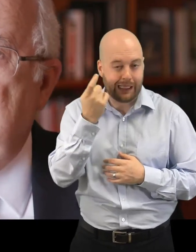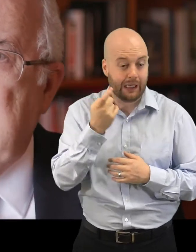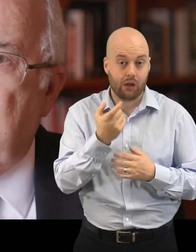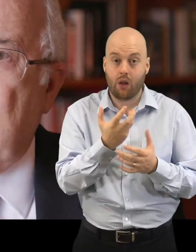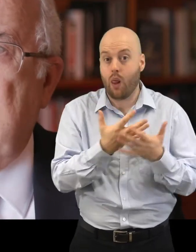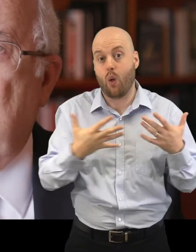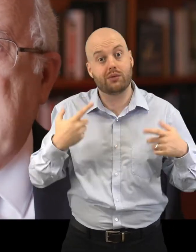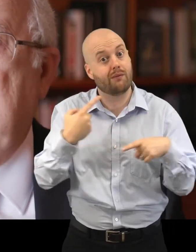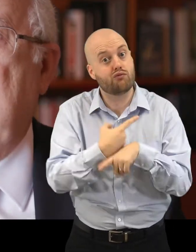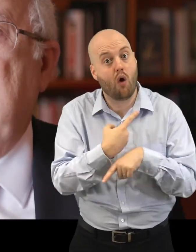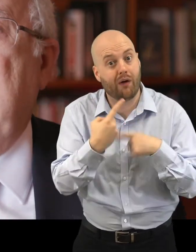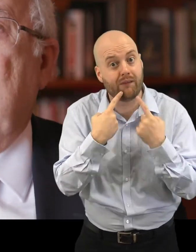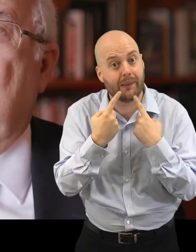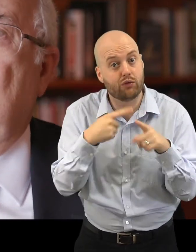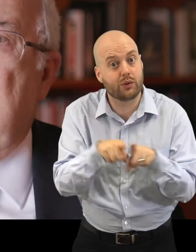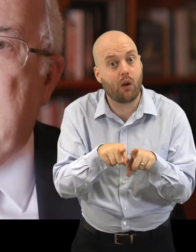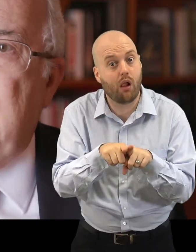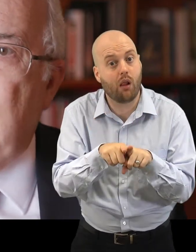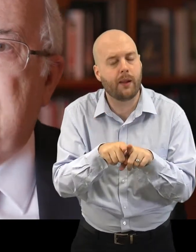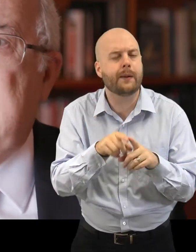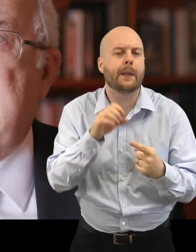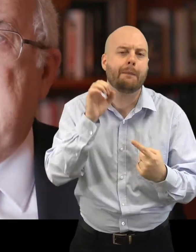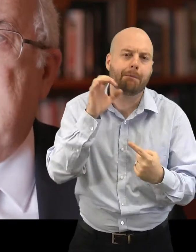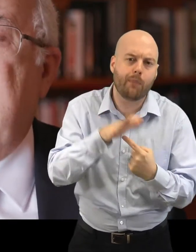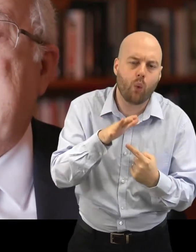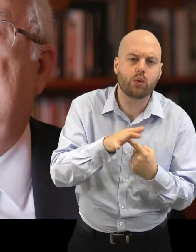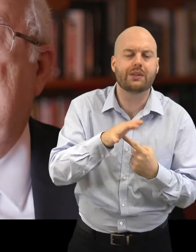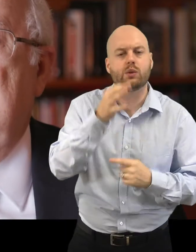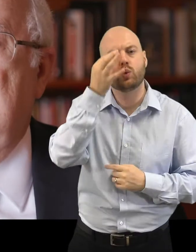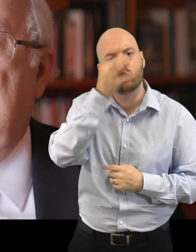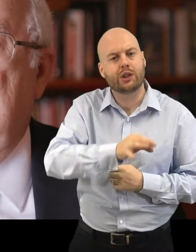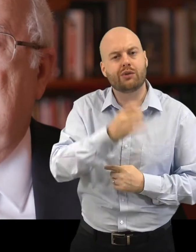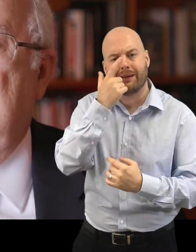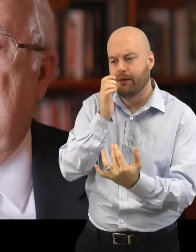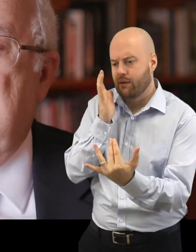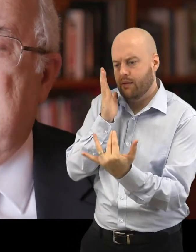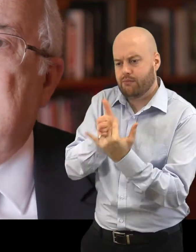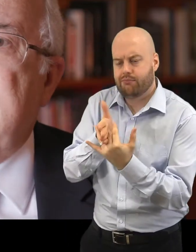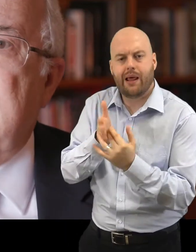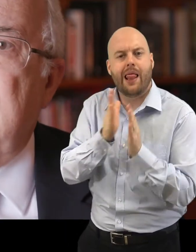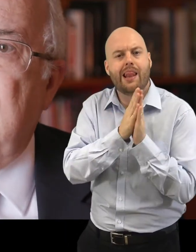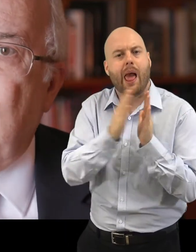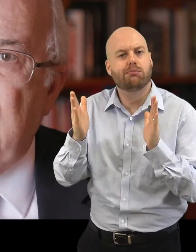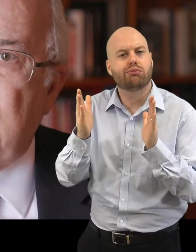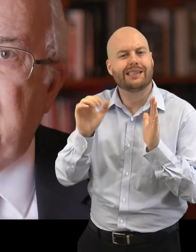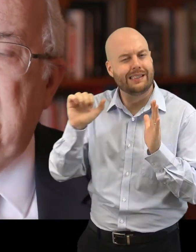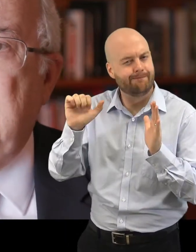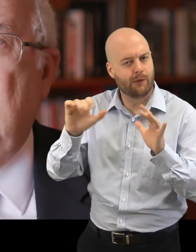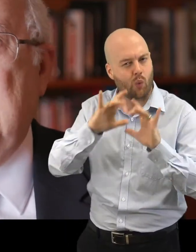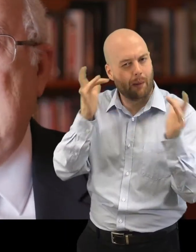would be important to be able to go to library websites and find the trusted information, or at